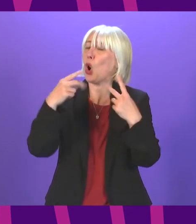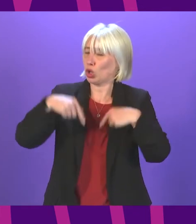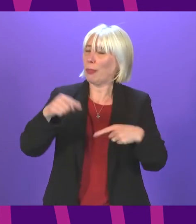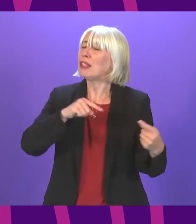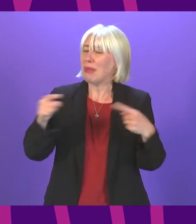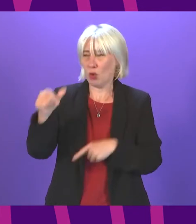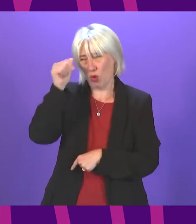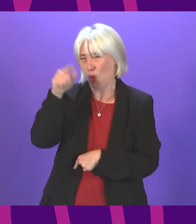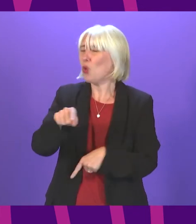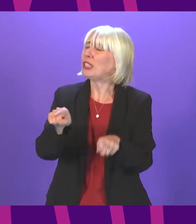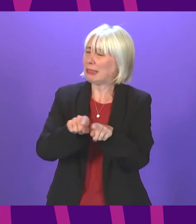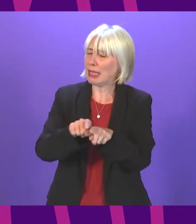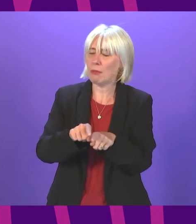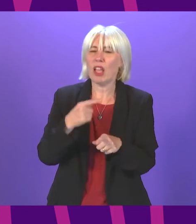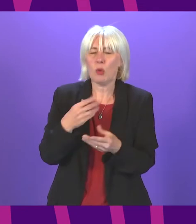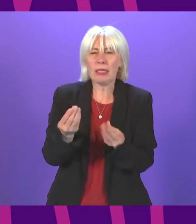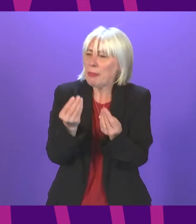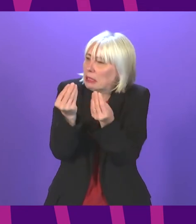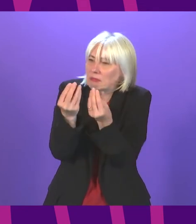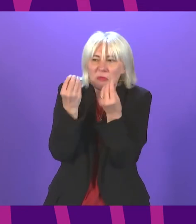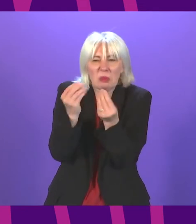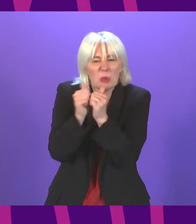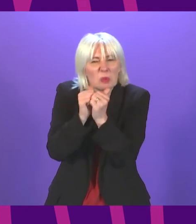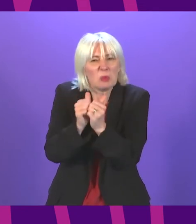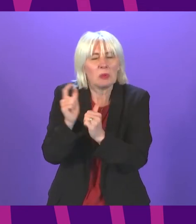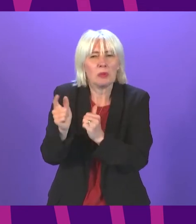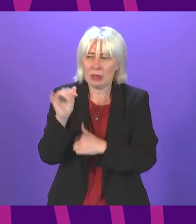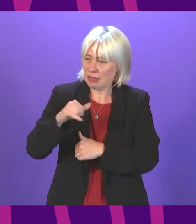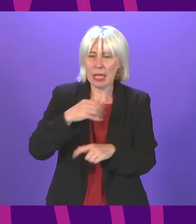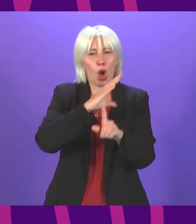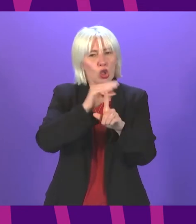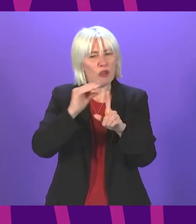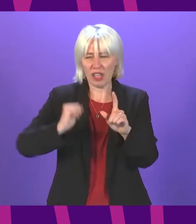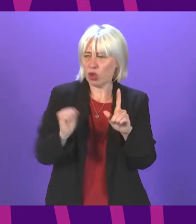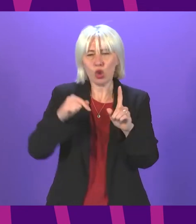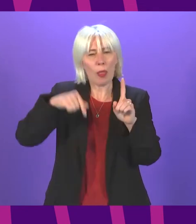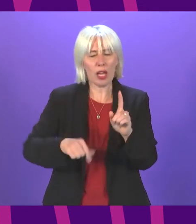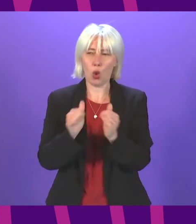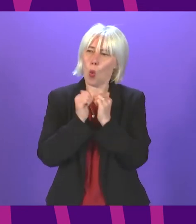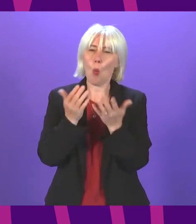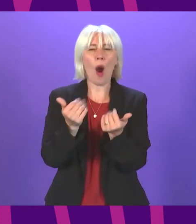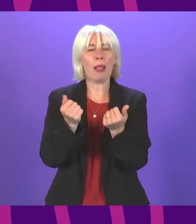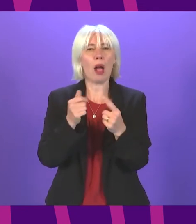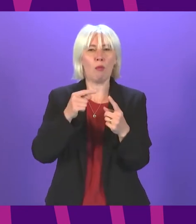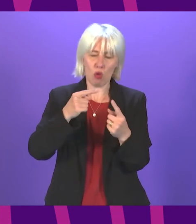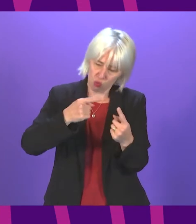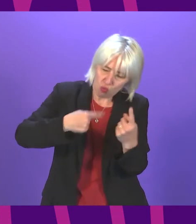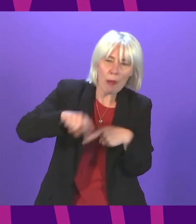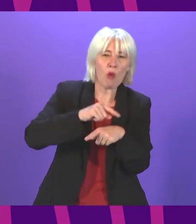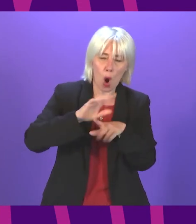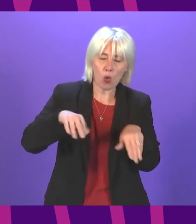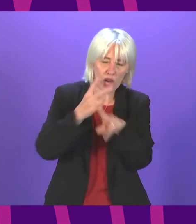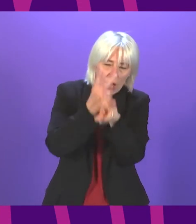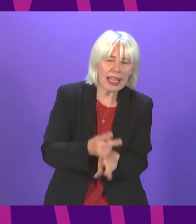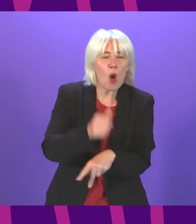today. And she asked for a substance. I was saying the Scottish Conservatives welcome the commitment to wrap-around childcare because we can see how